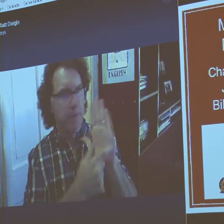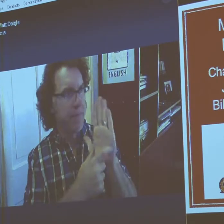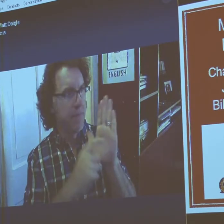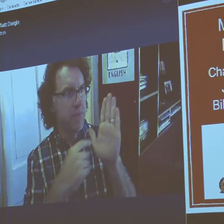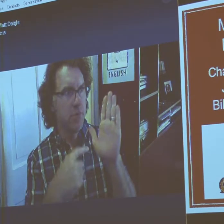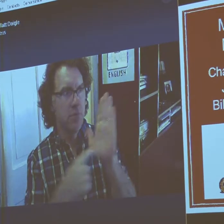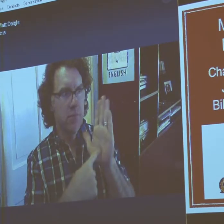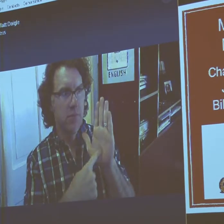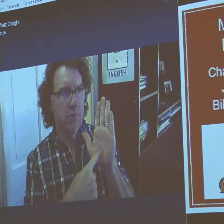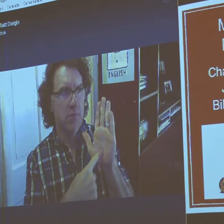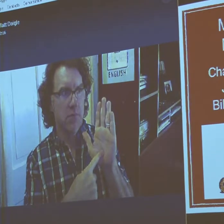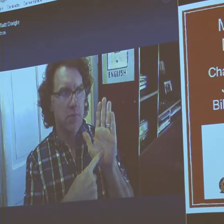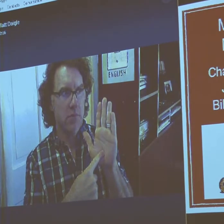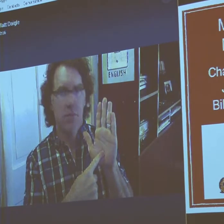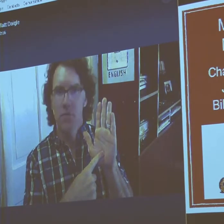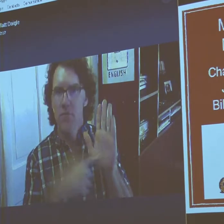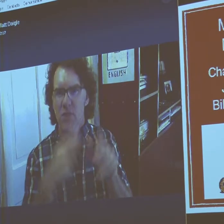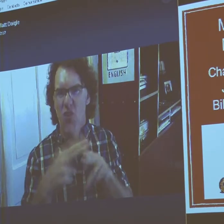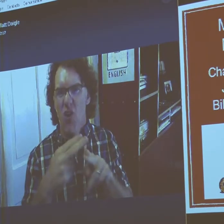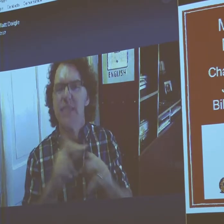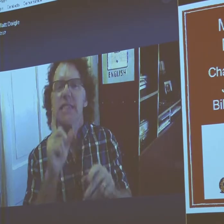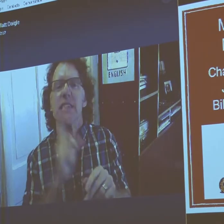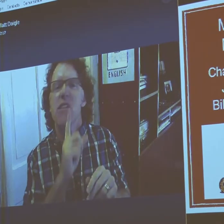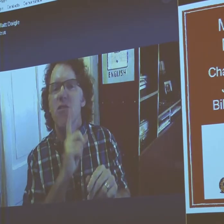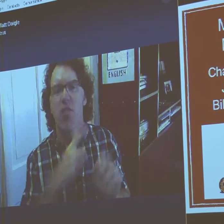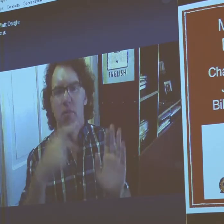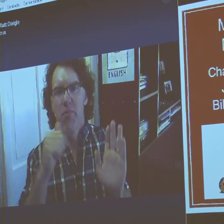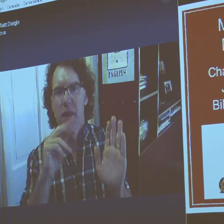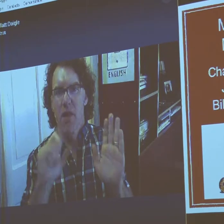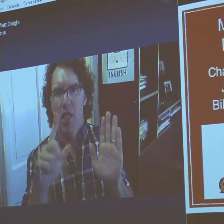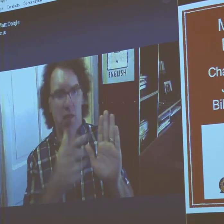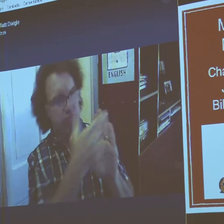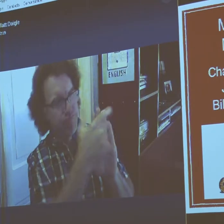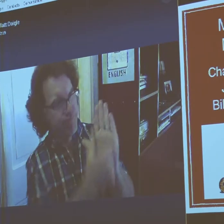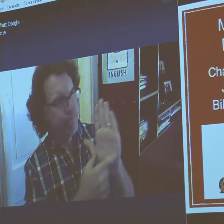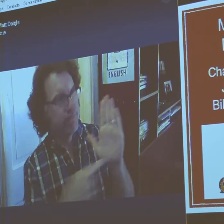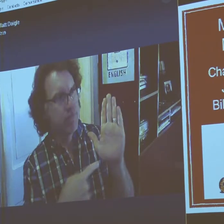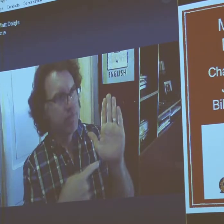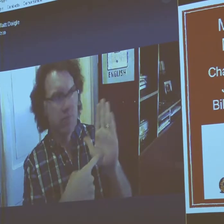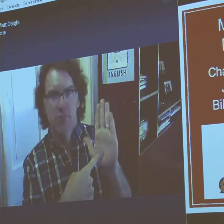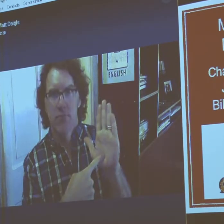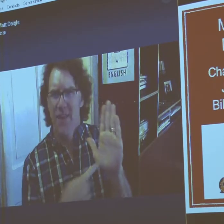show what's called a one panel cartoon. Single panel.